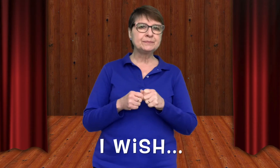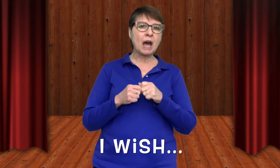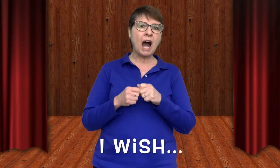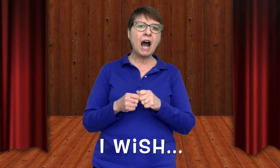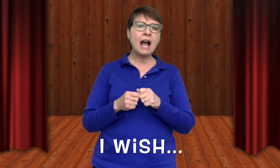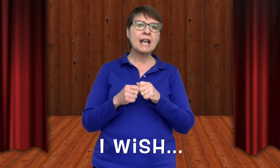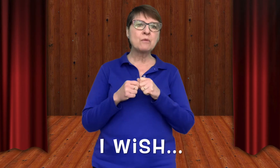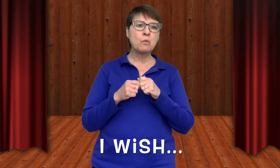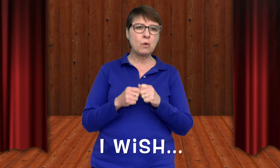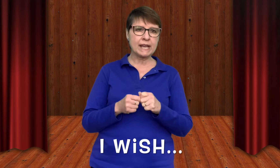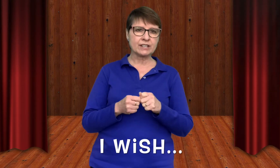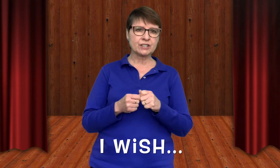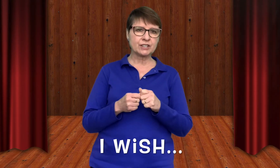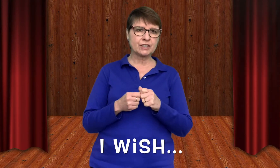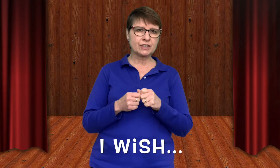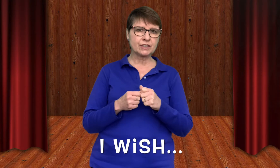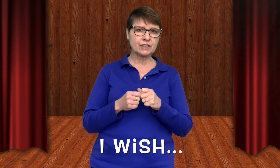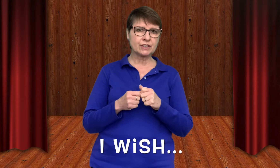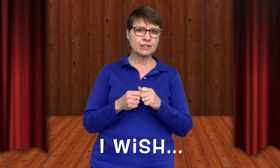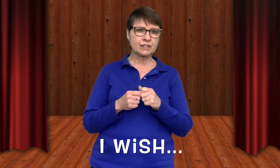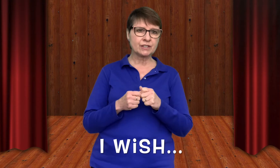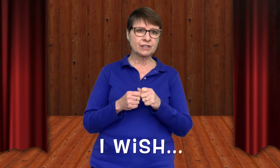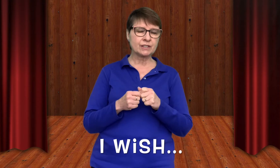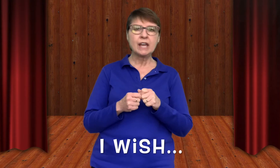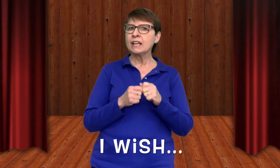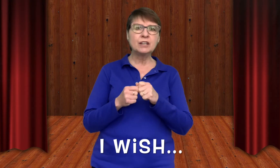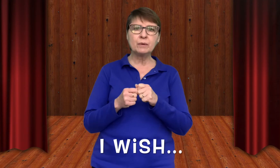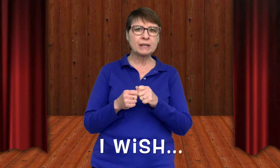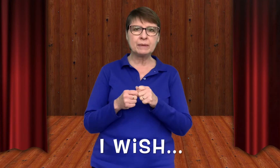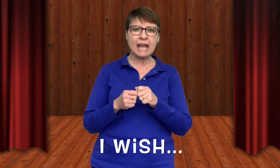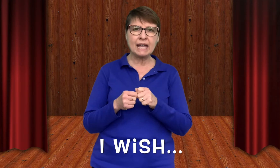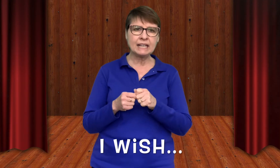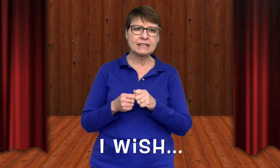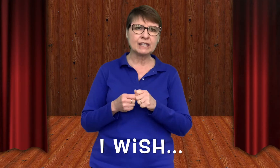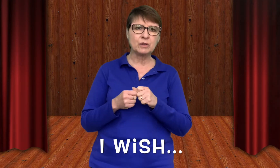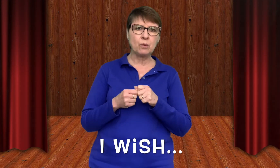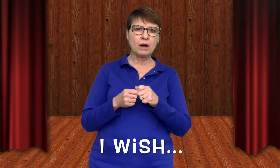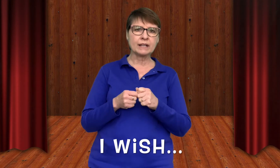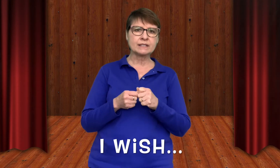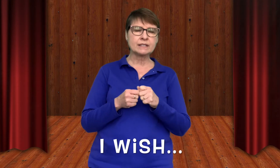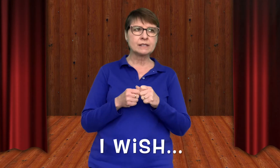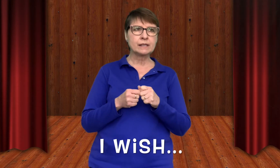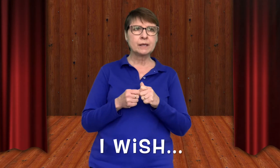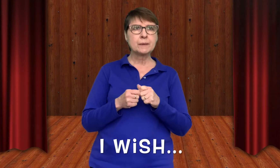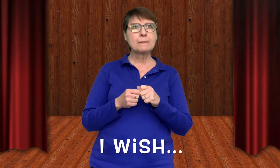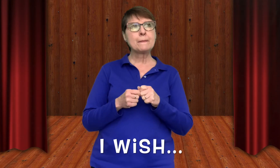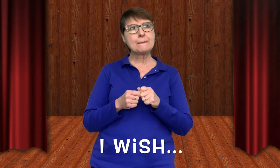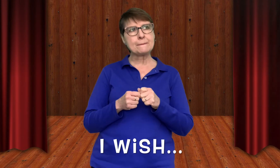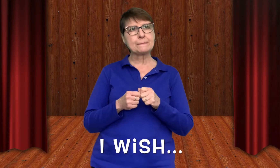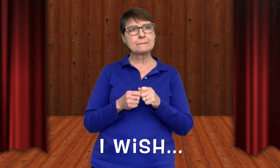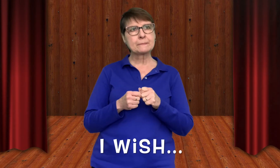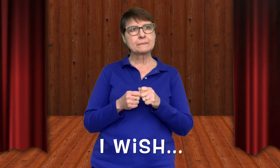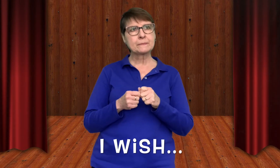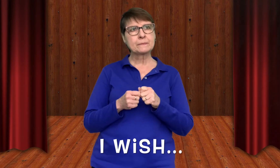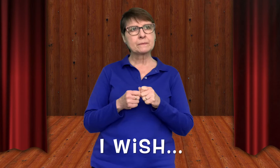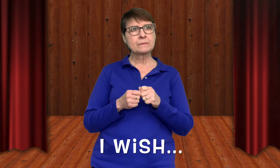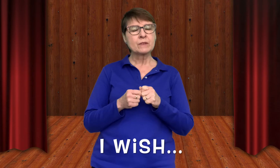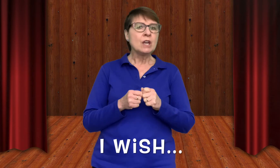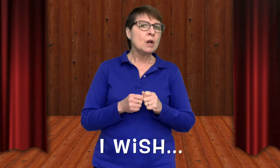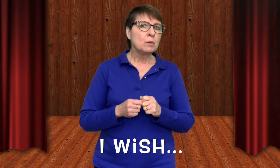I wish. You know, it could be anything you want. It Well,